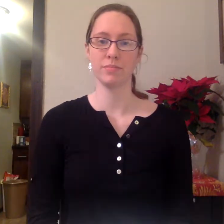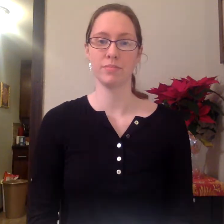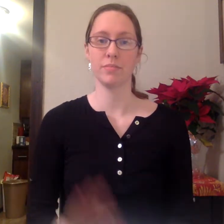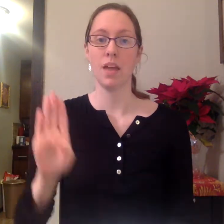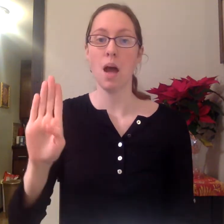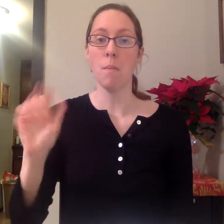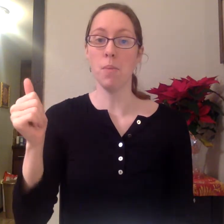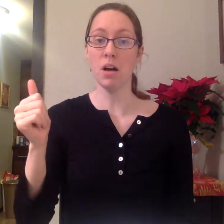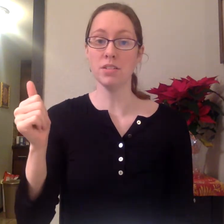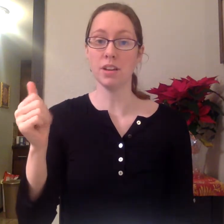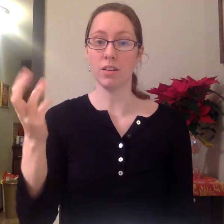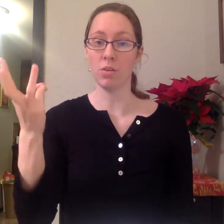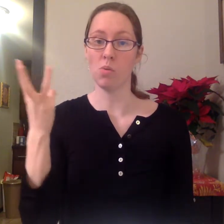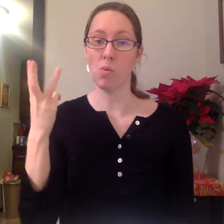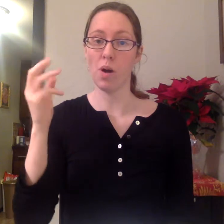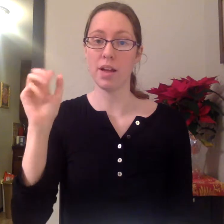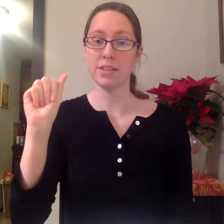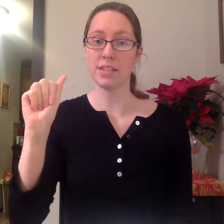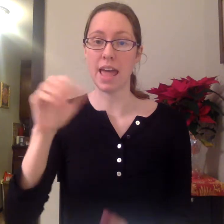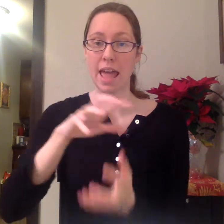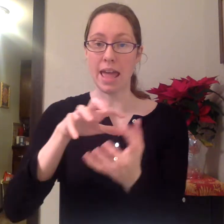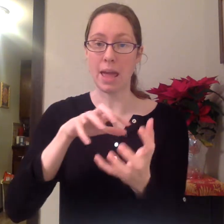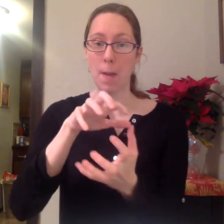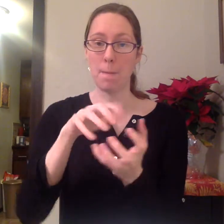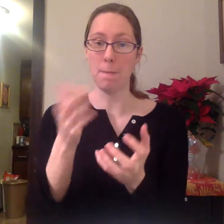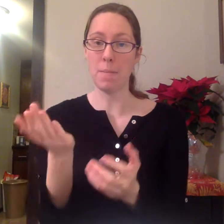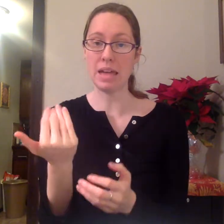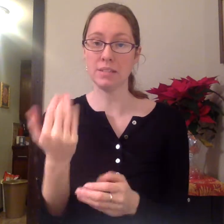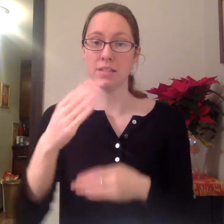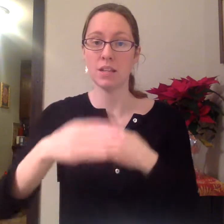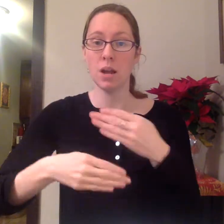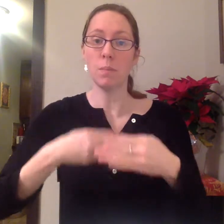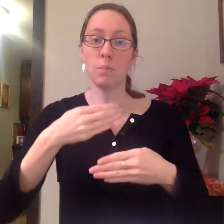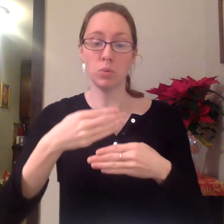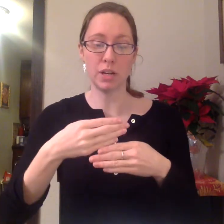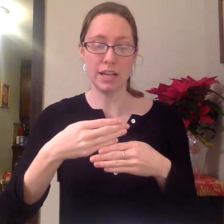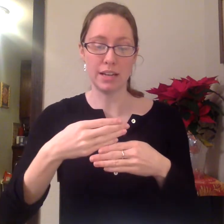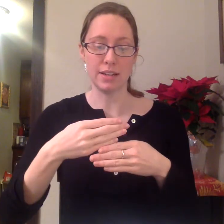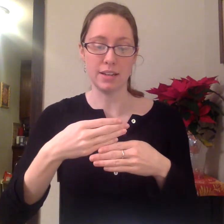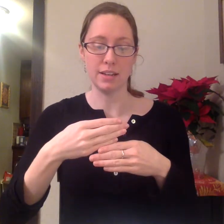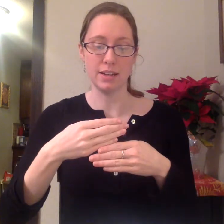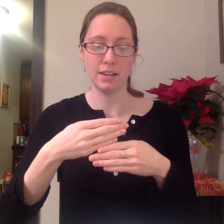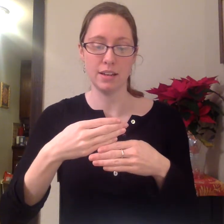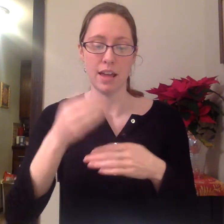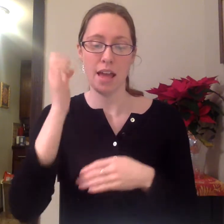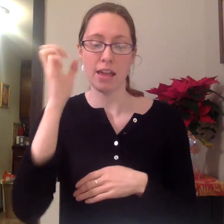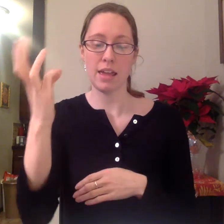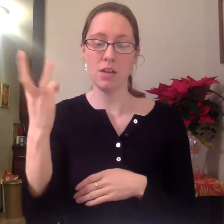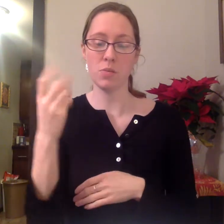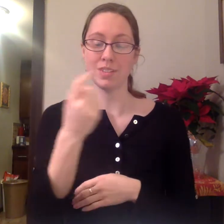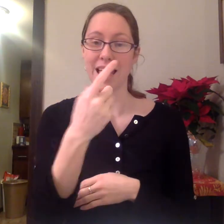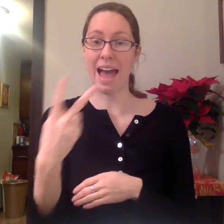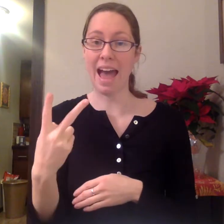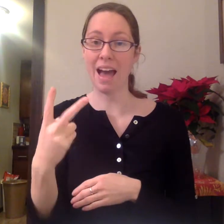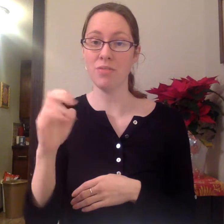Balto was a mixed breed. He was half